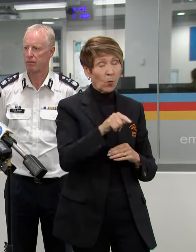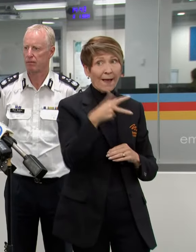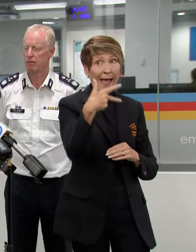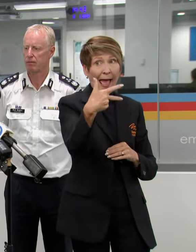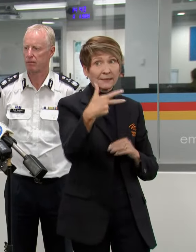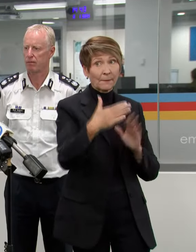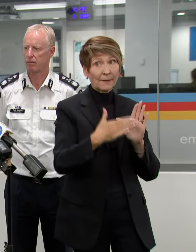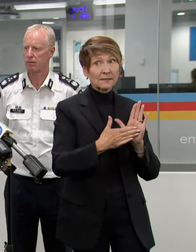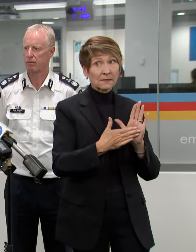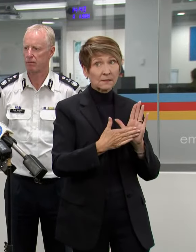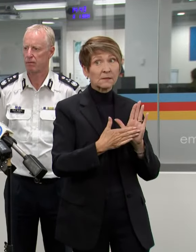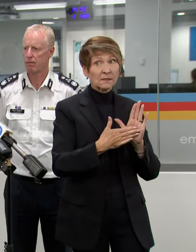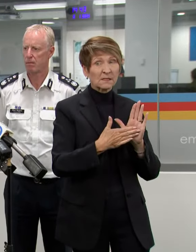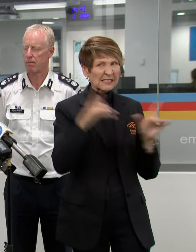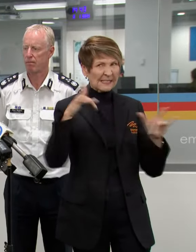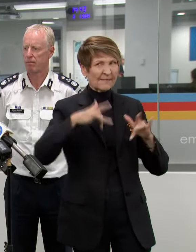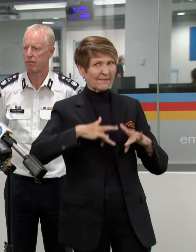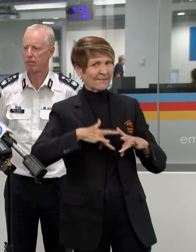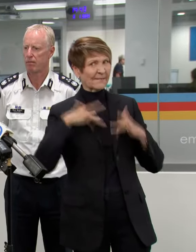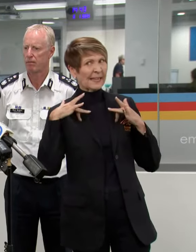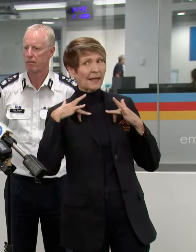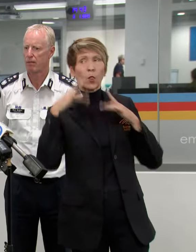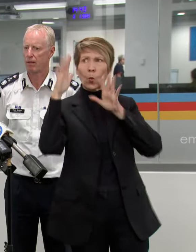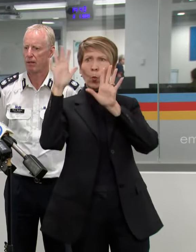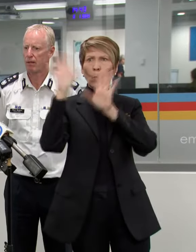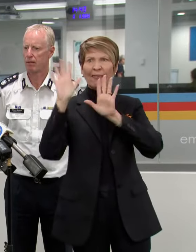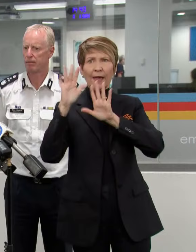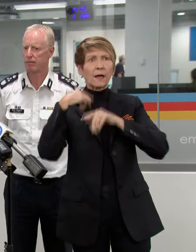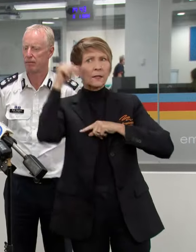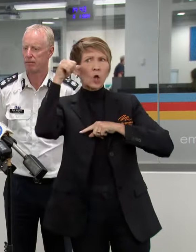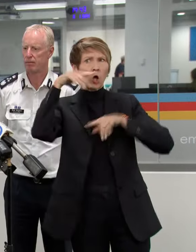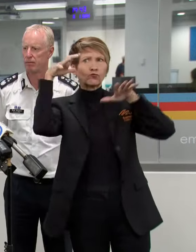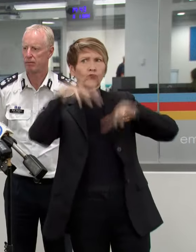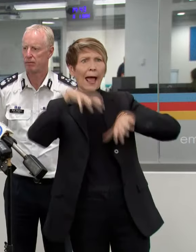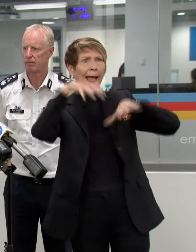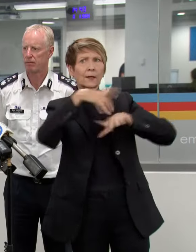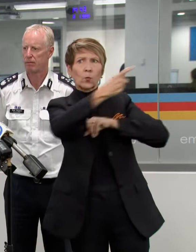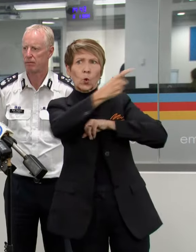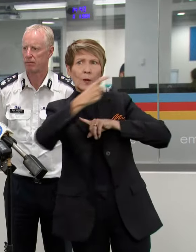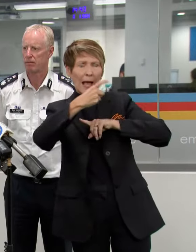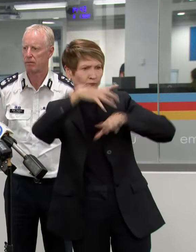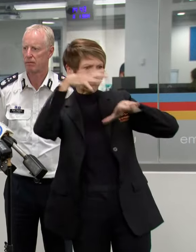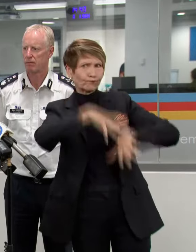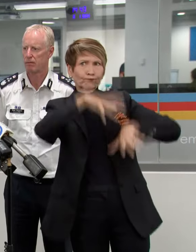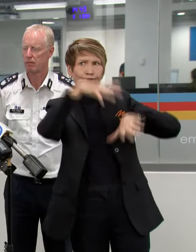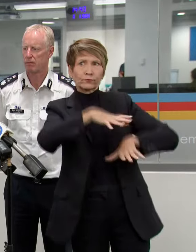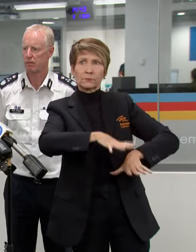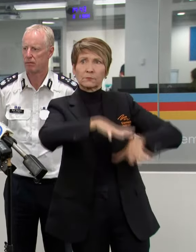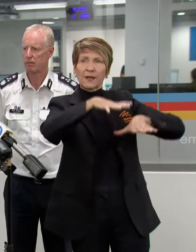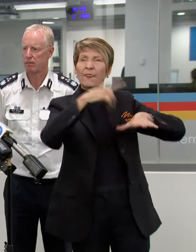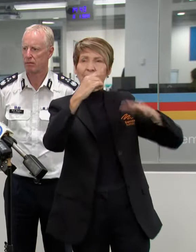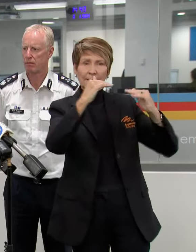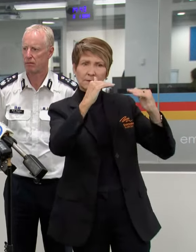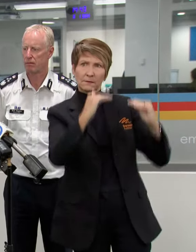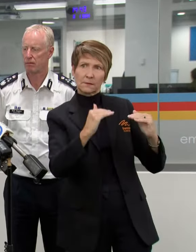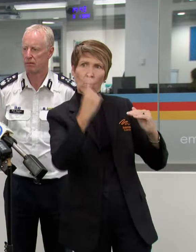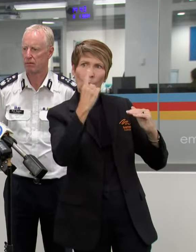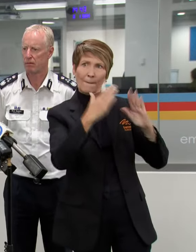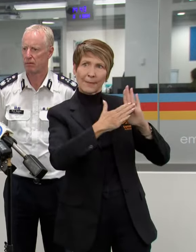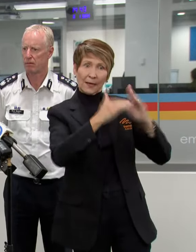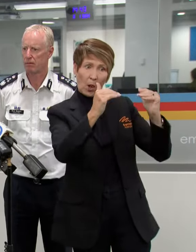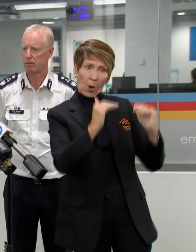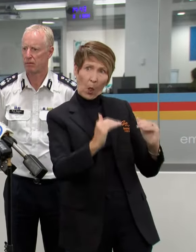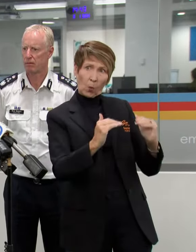is the current model forecast by the Bureau of Meteorology. That's about a metre lower than what we saw in the